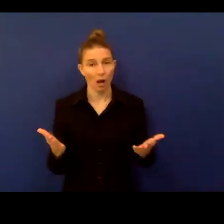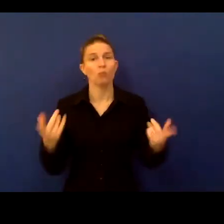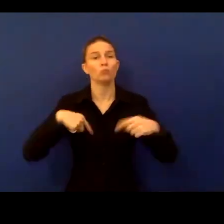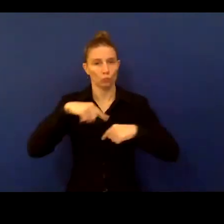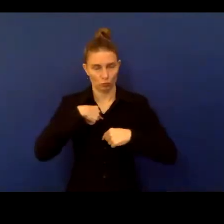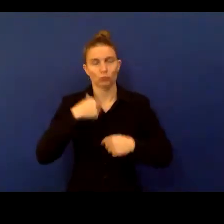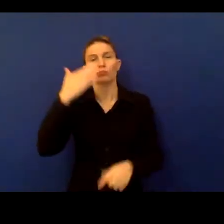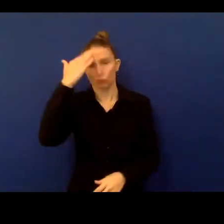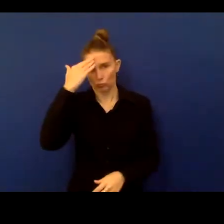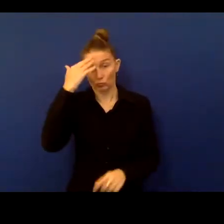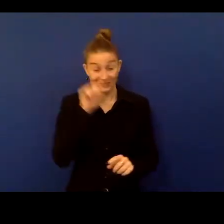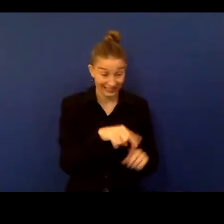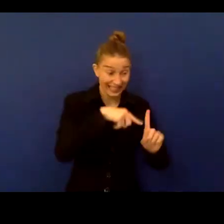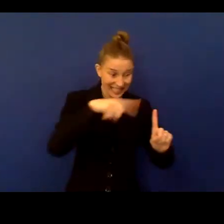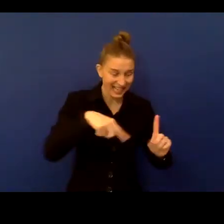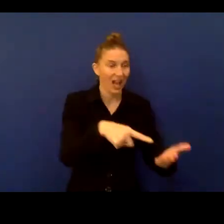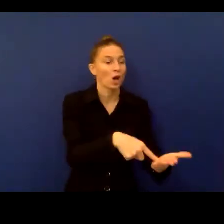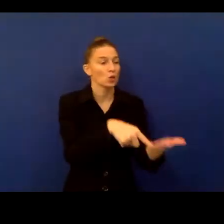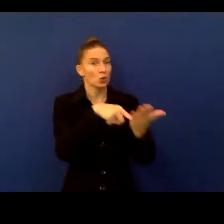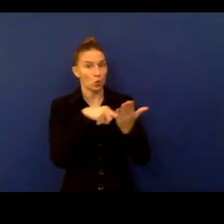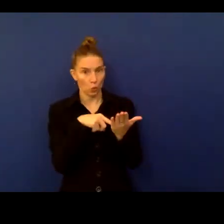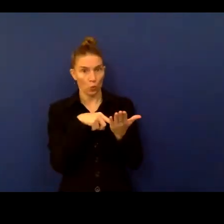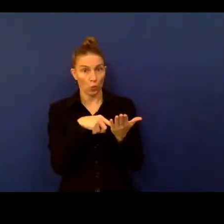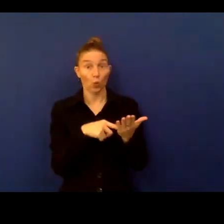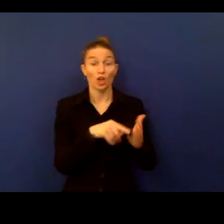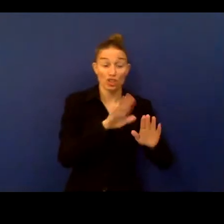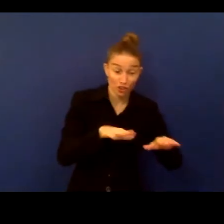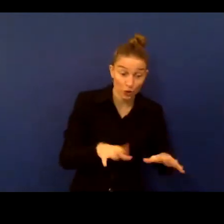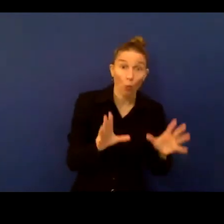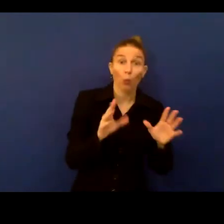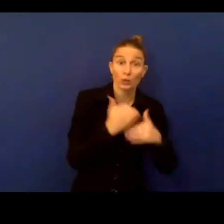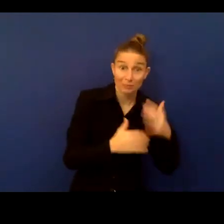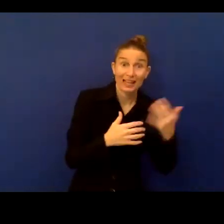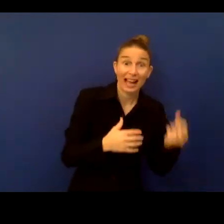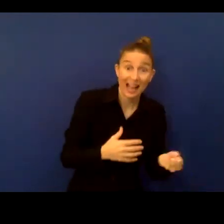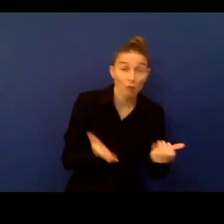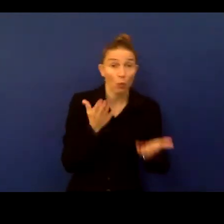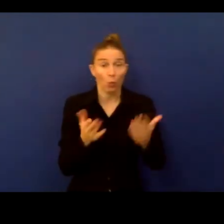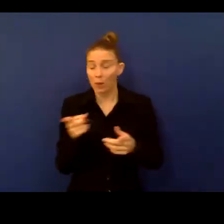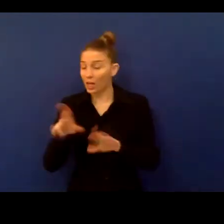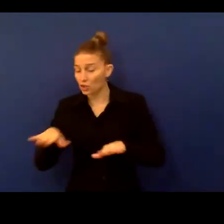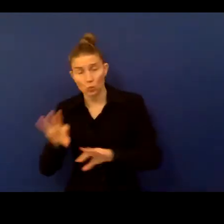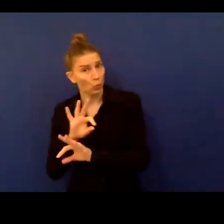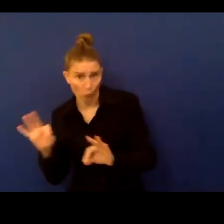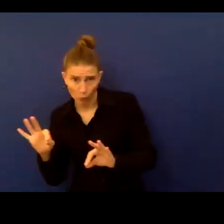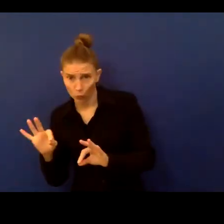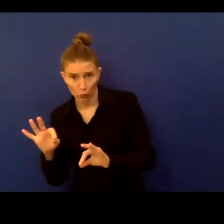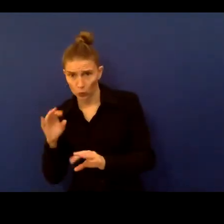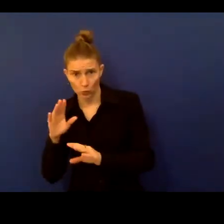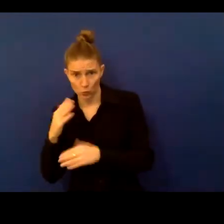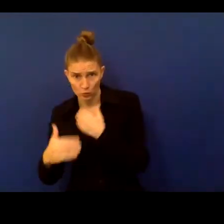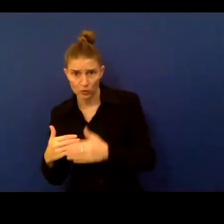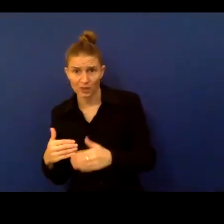data, that compared with children without disabilities, children with disabilities are 57%